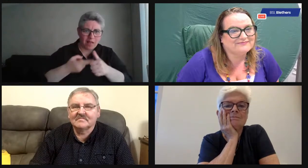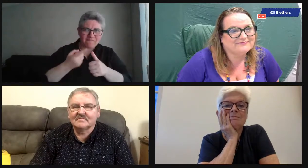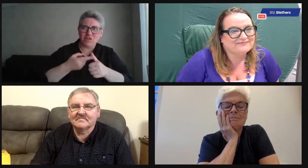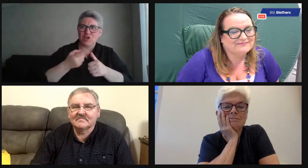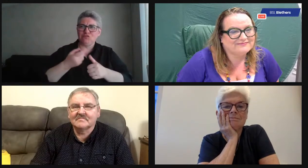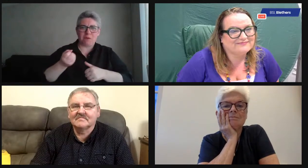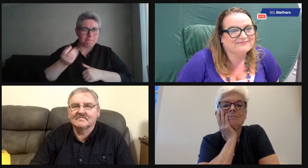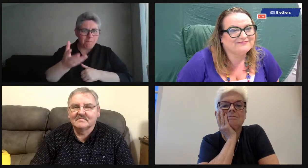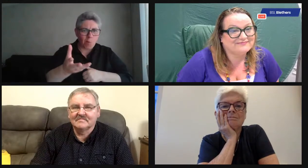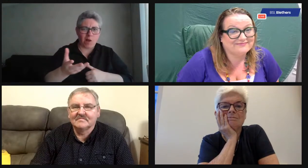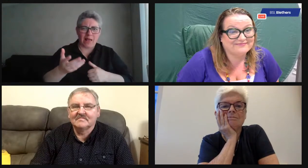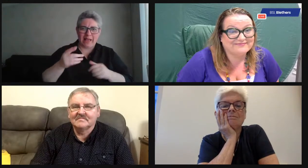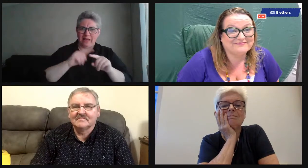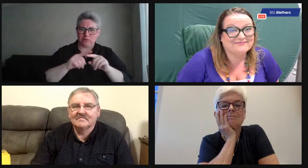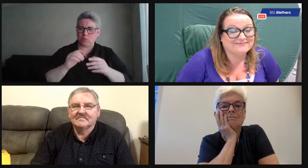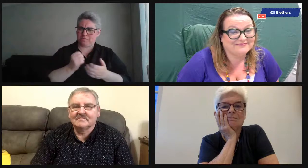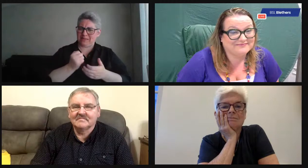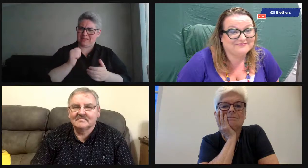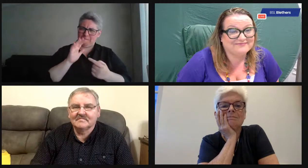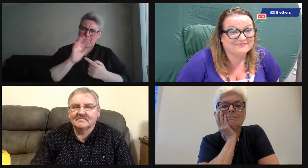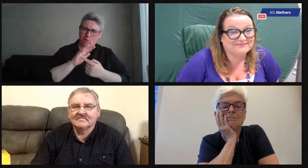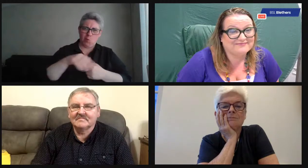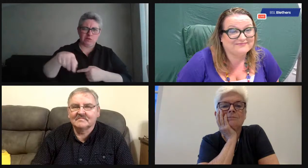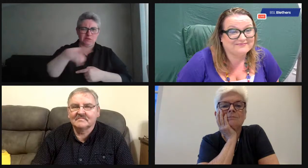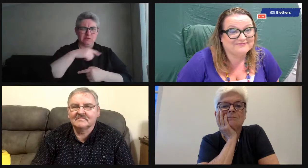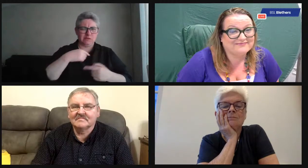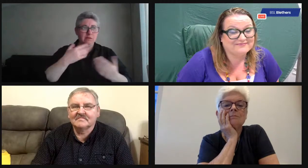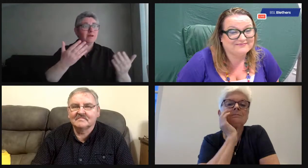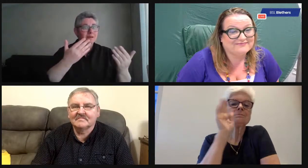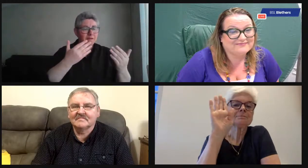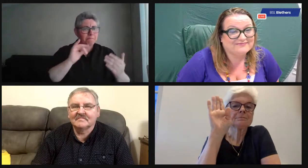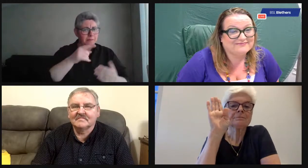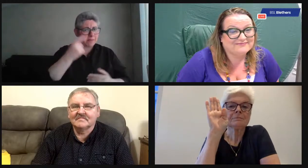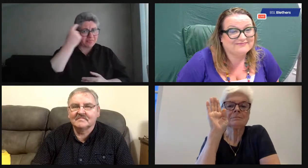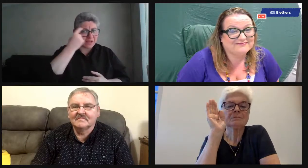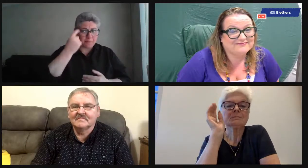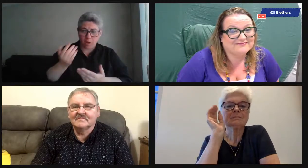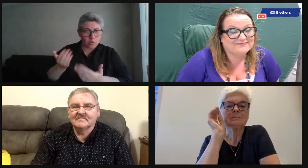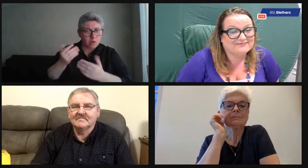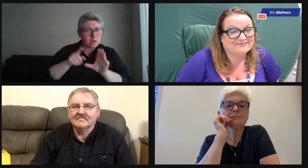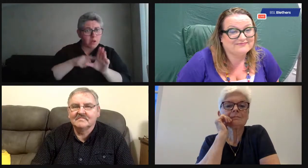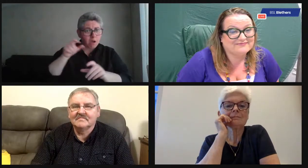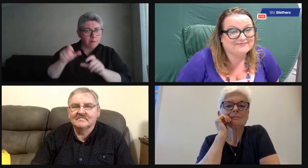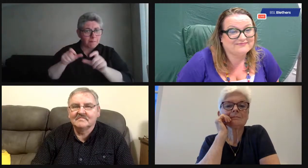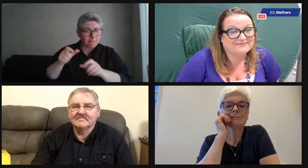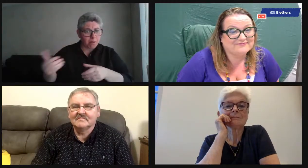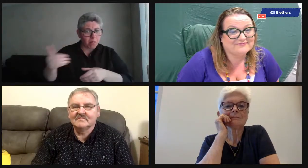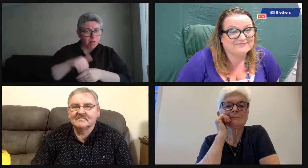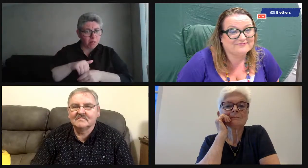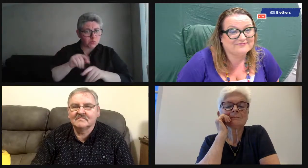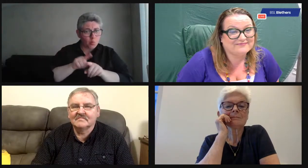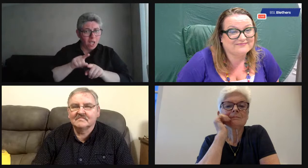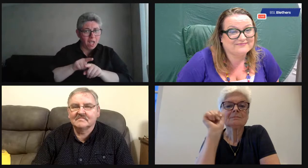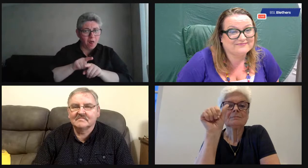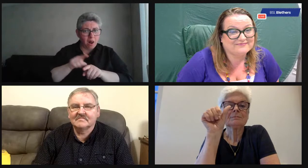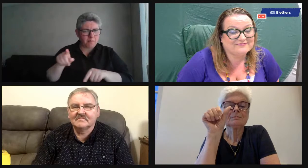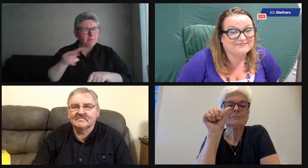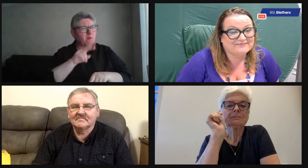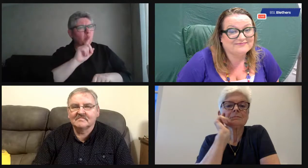you know, the events of football as well. You know, all of these things are really important. And perhaps anyone involved in those kinds of